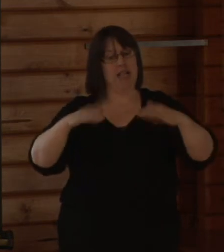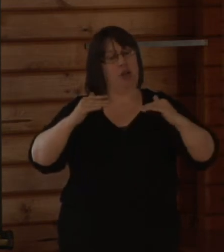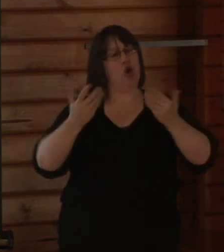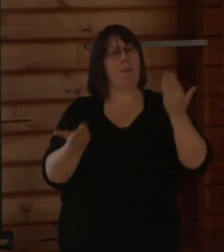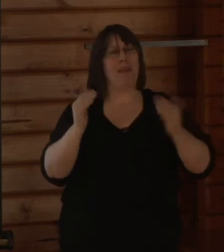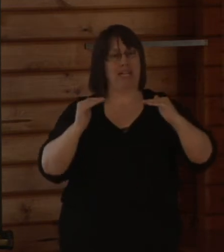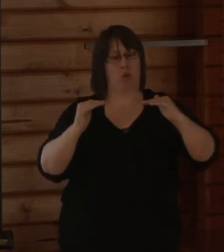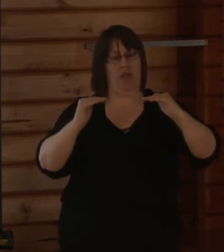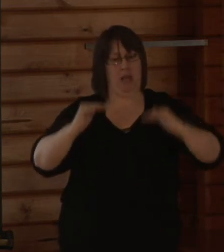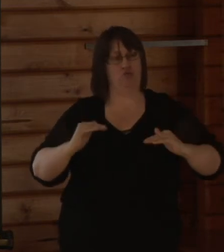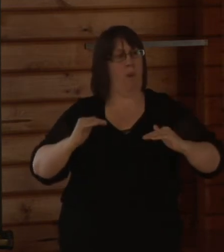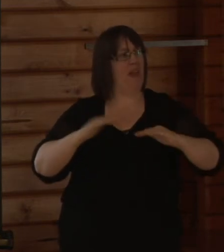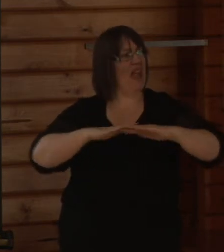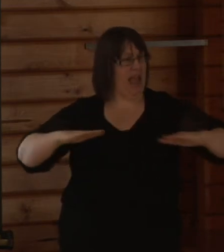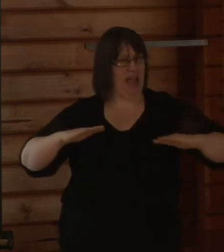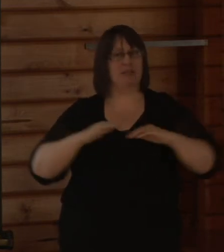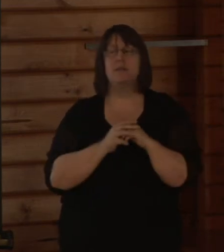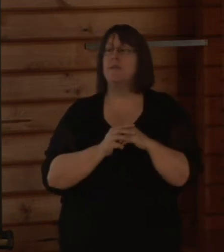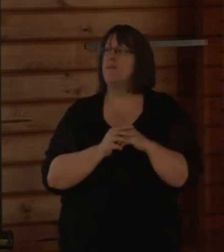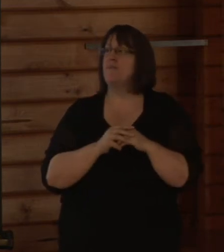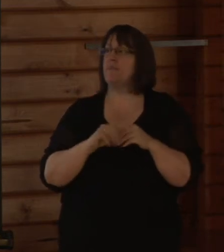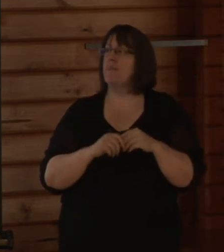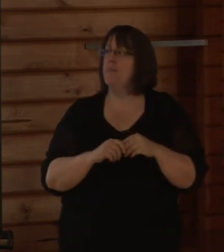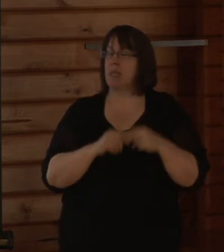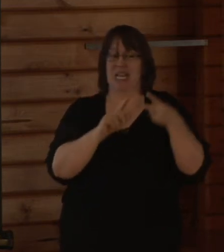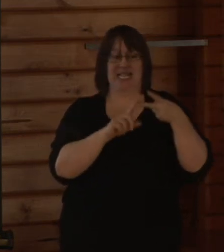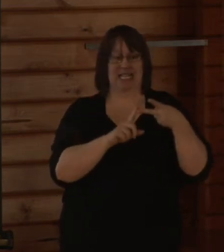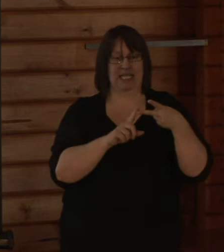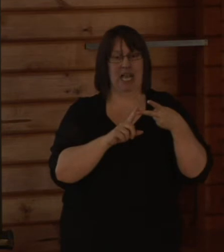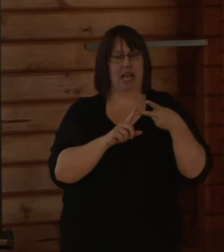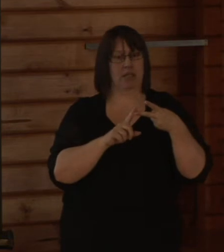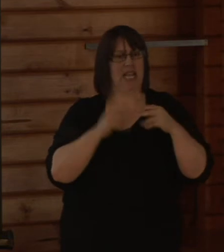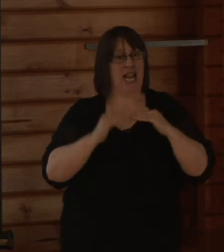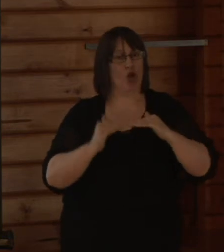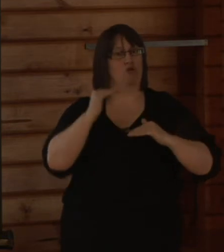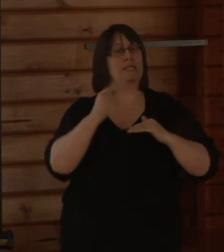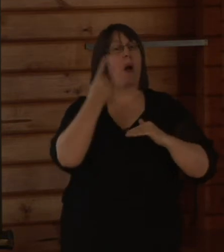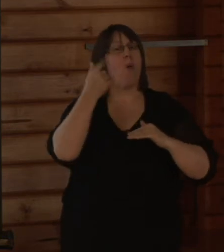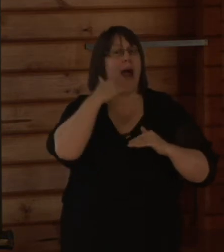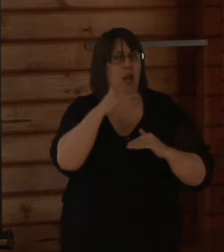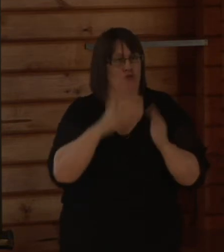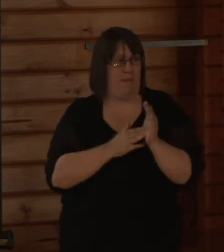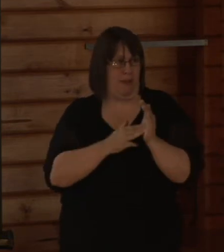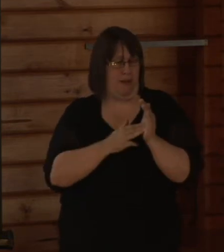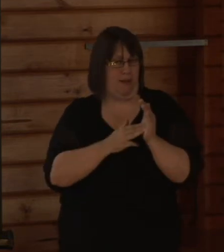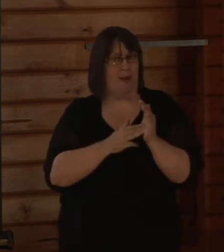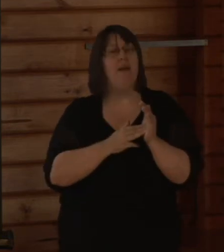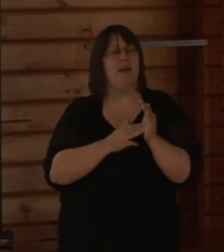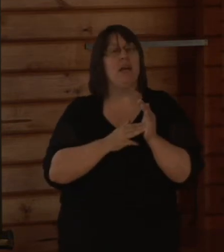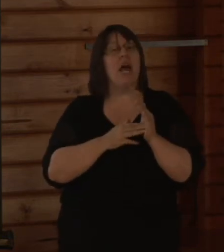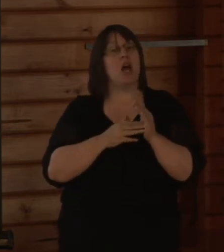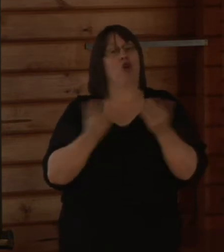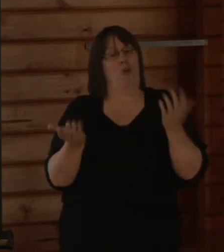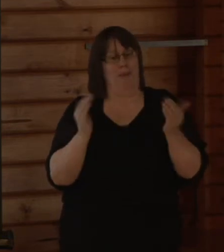and that's overall. The second is that the flood depth has increased by 100 mils or more as a result of the onsite land